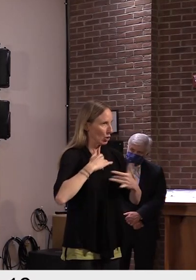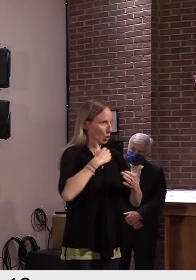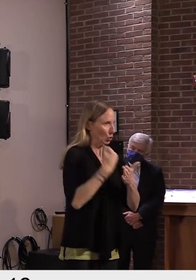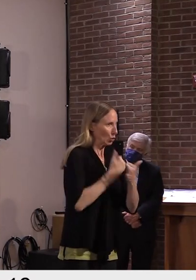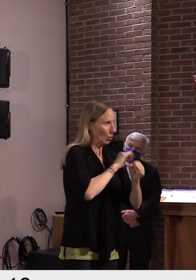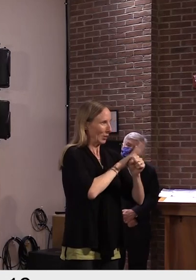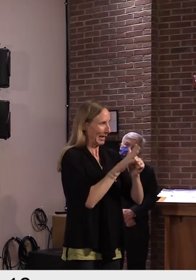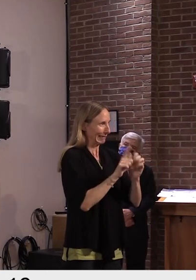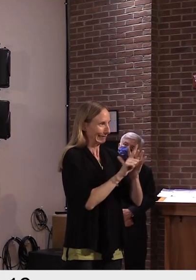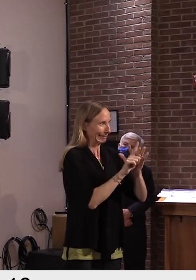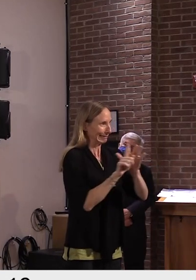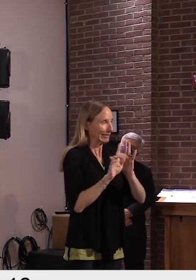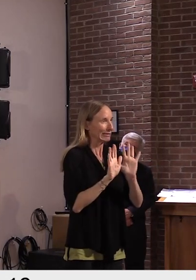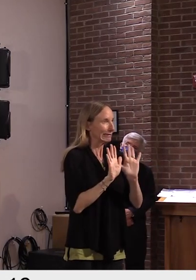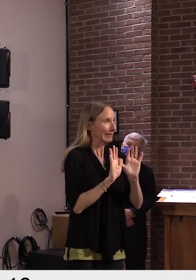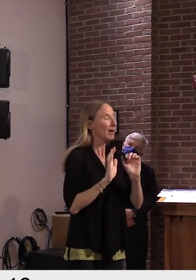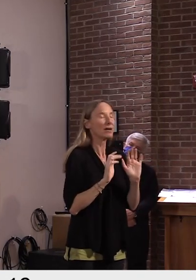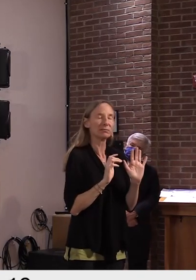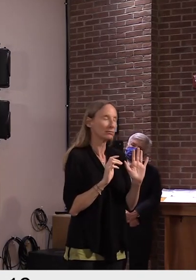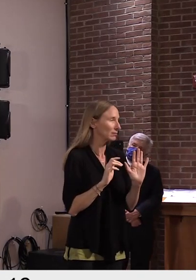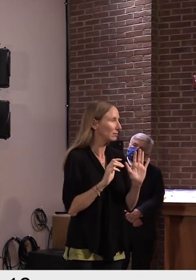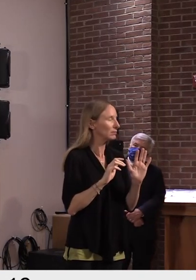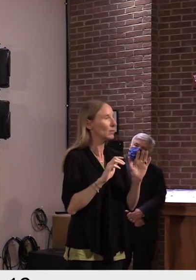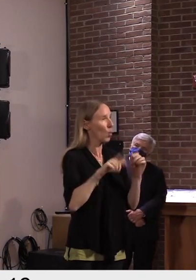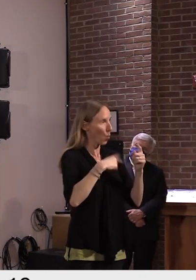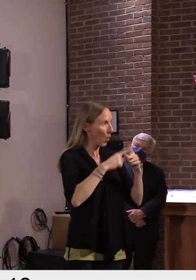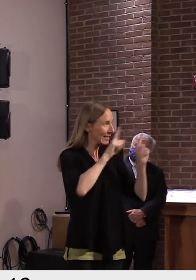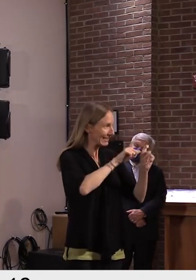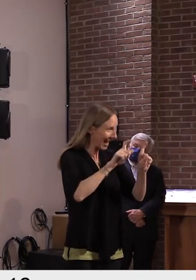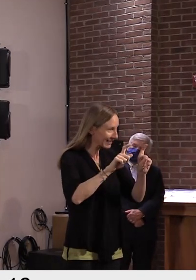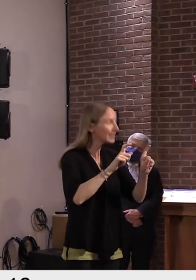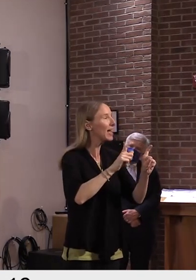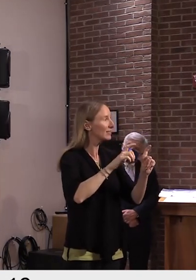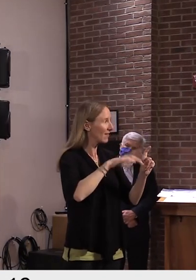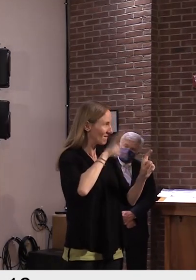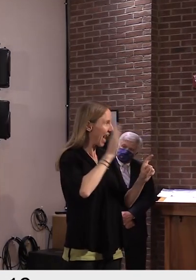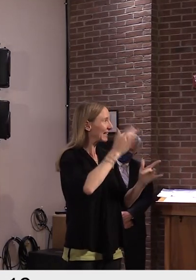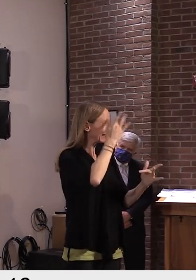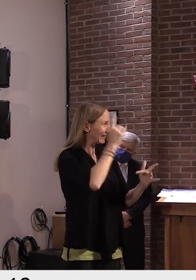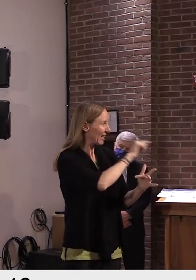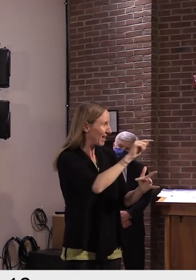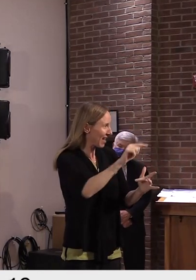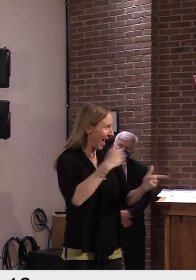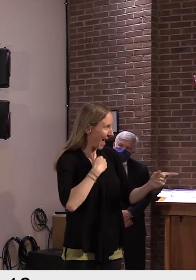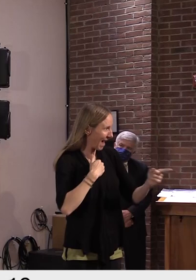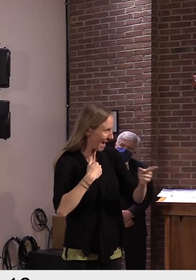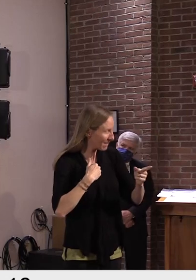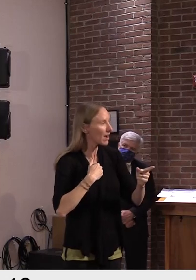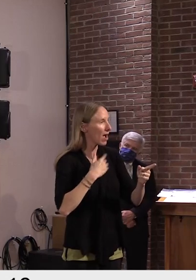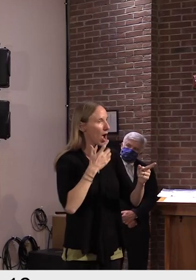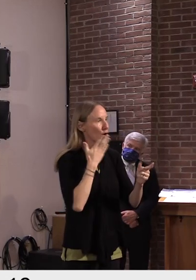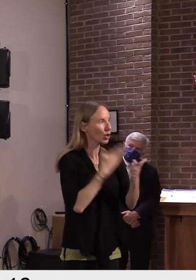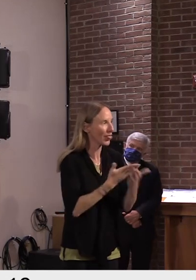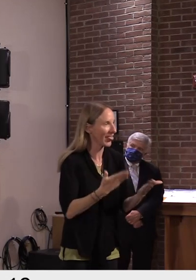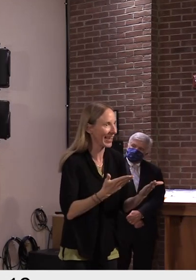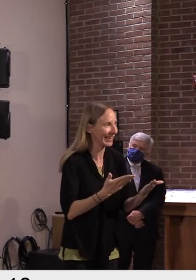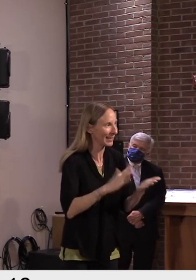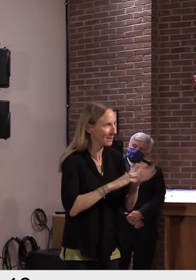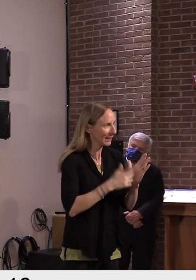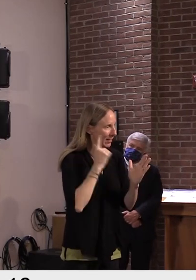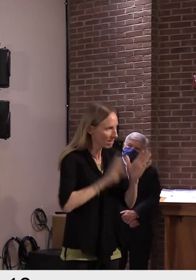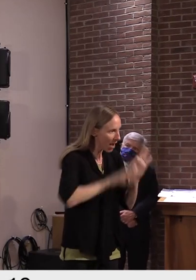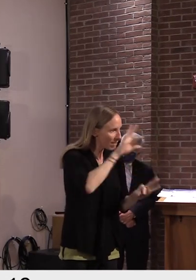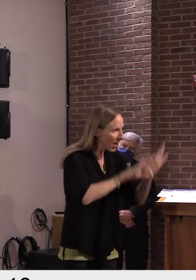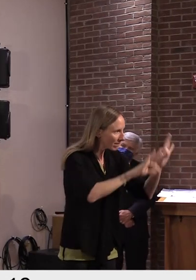these positive tests mean the system is working. We want to find these, so we